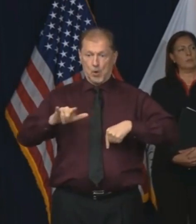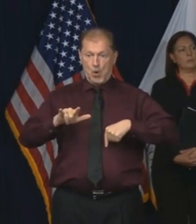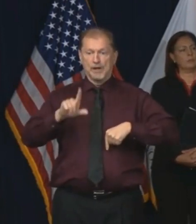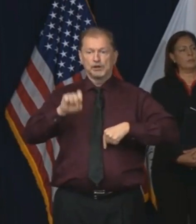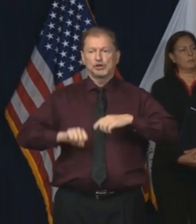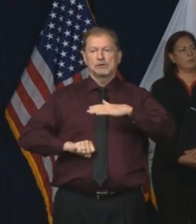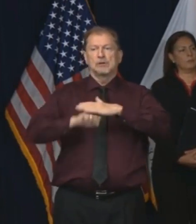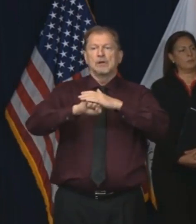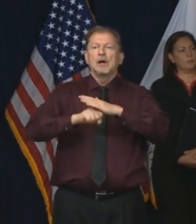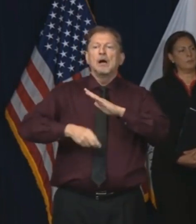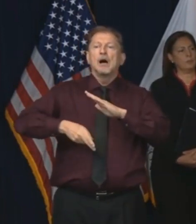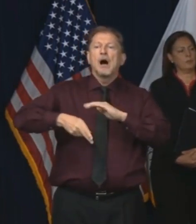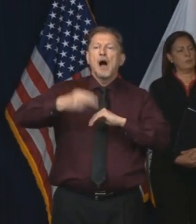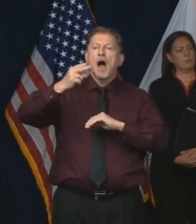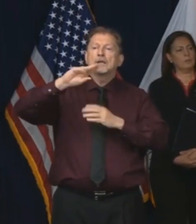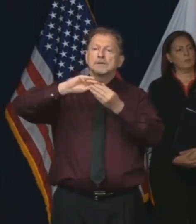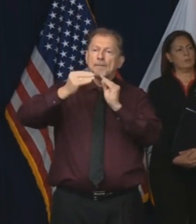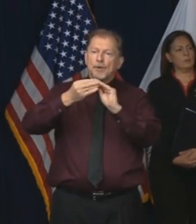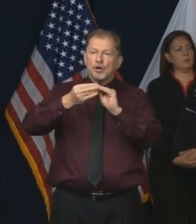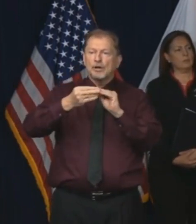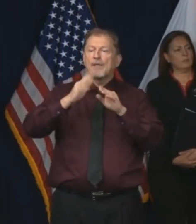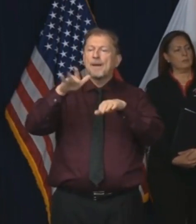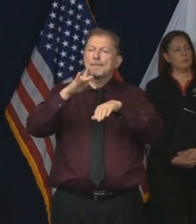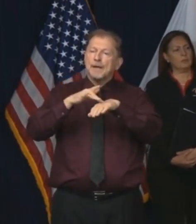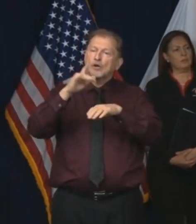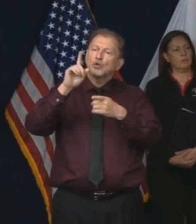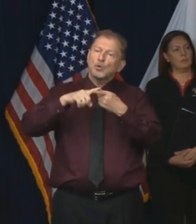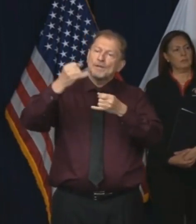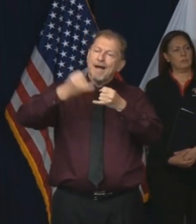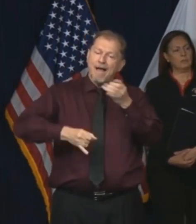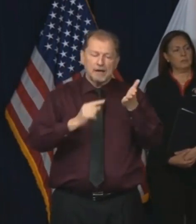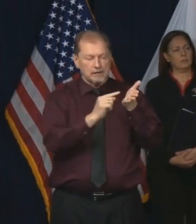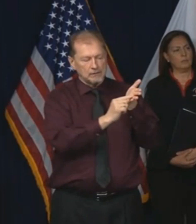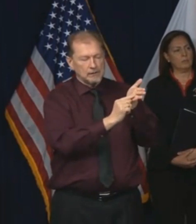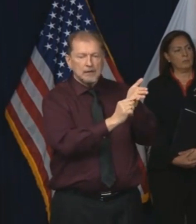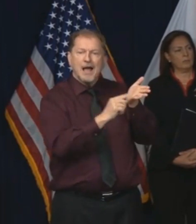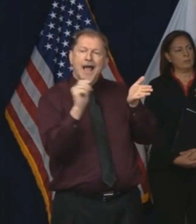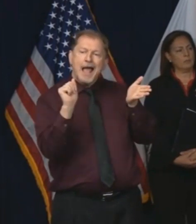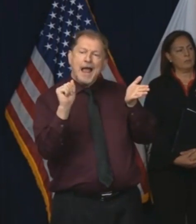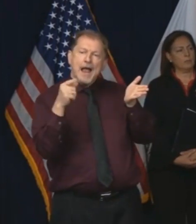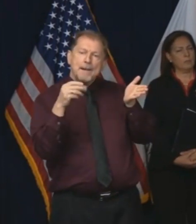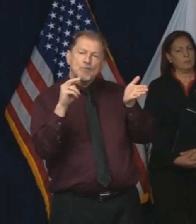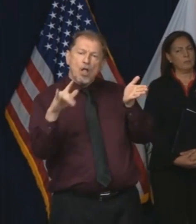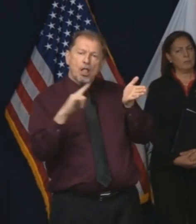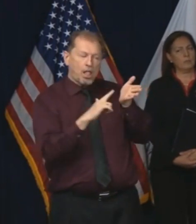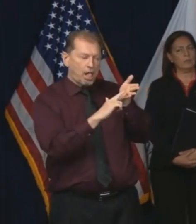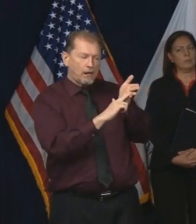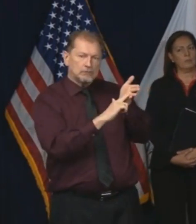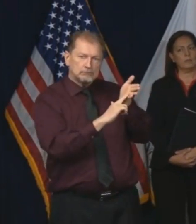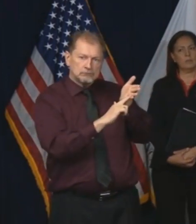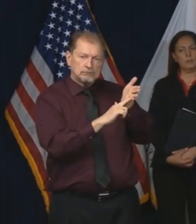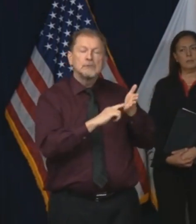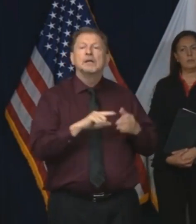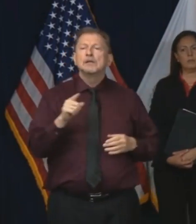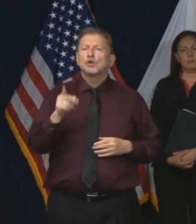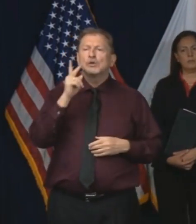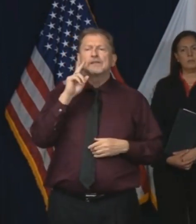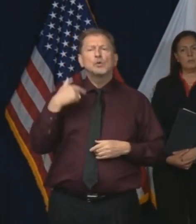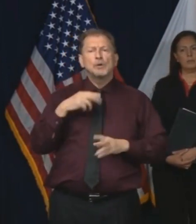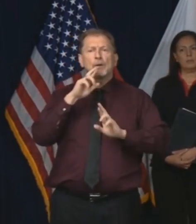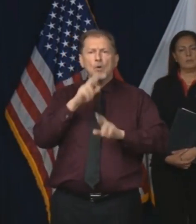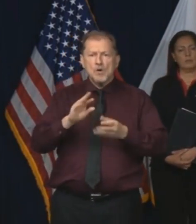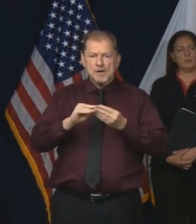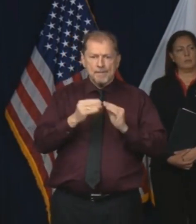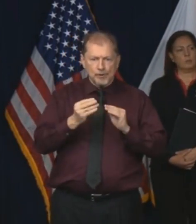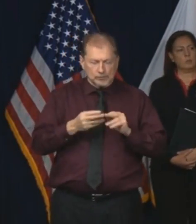somewhere between the middle and the end of April. And, you know, as we move toward it, you know, you've seen the numbers that we report every